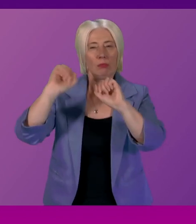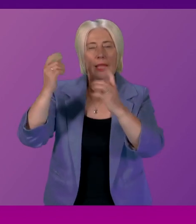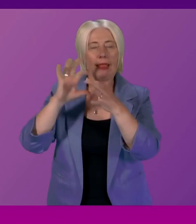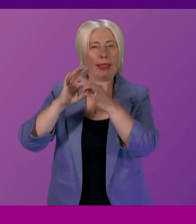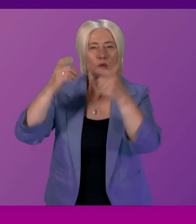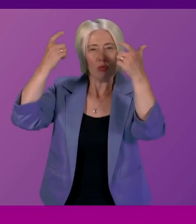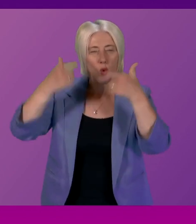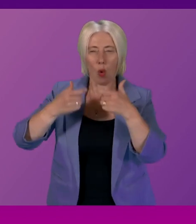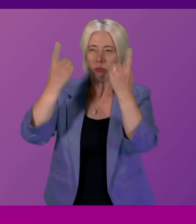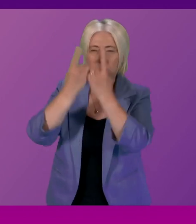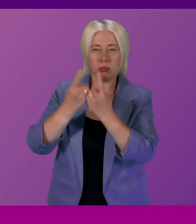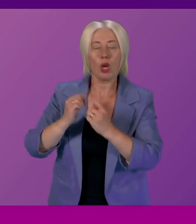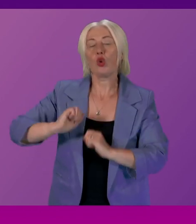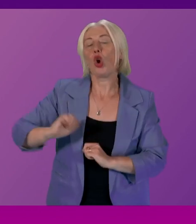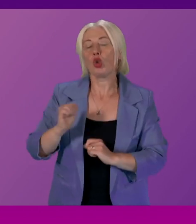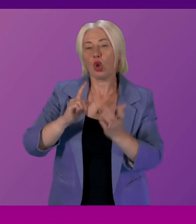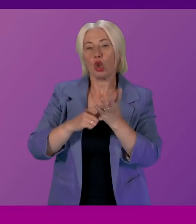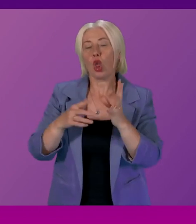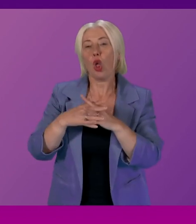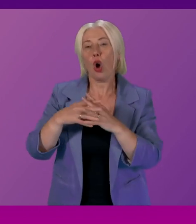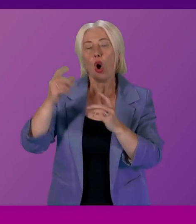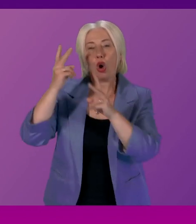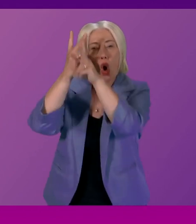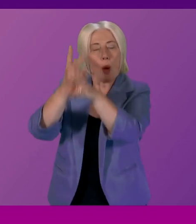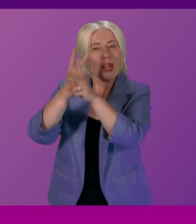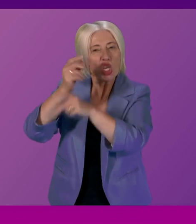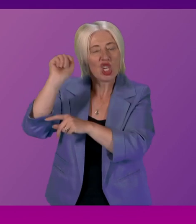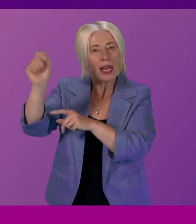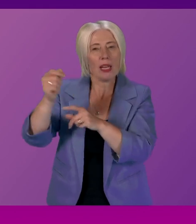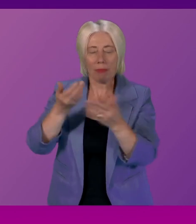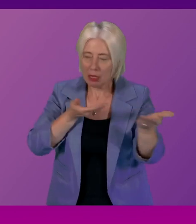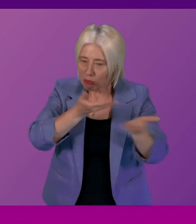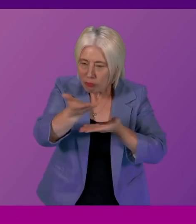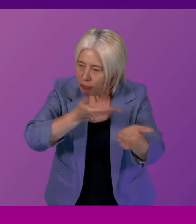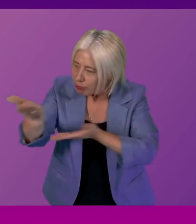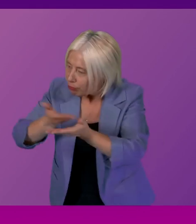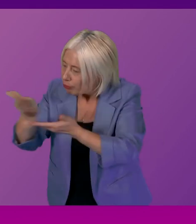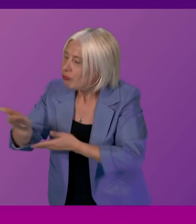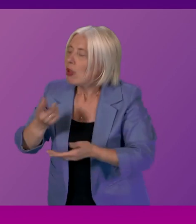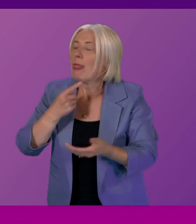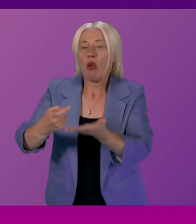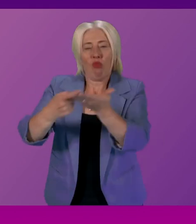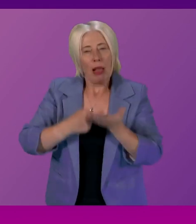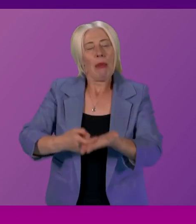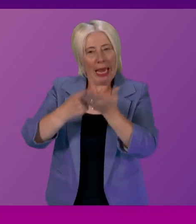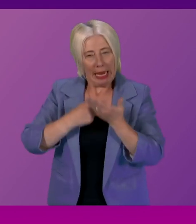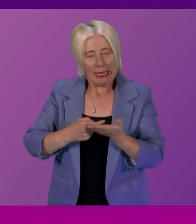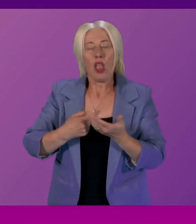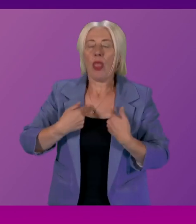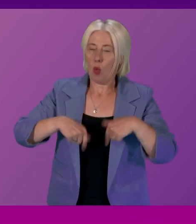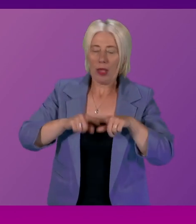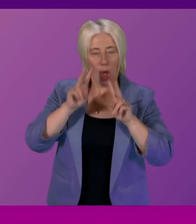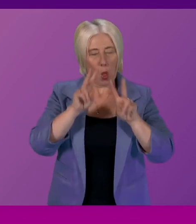whatever capacity so Scottish Law Commission consulted on this issue made a number of recommendations which the Scottish government tested in a further consultation